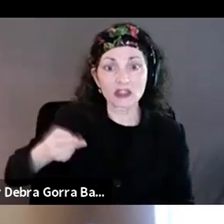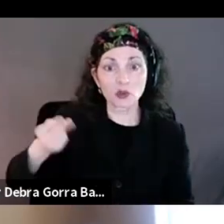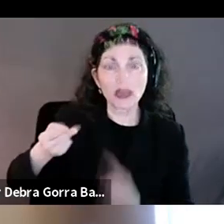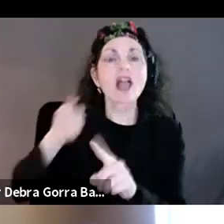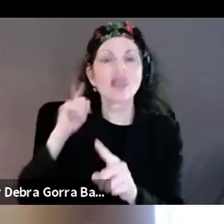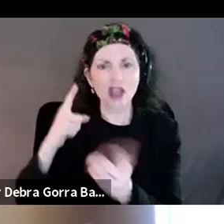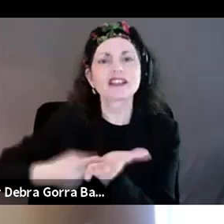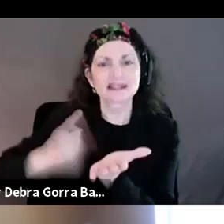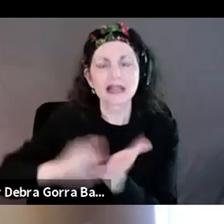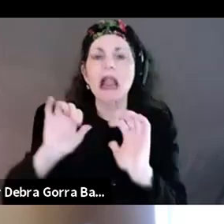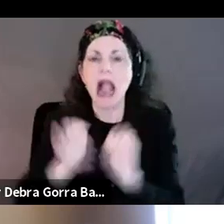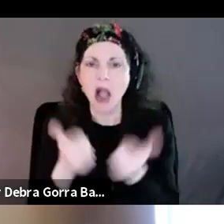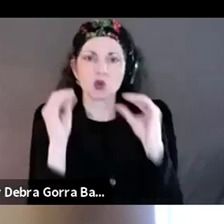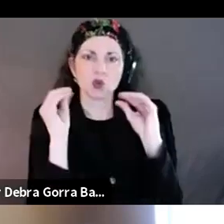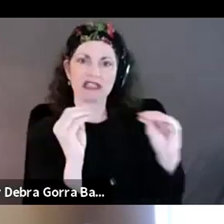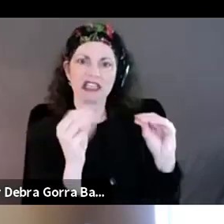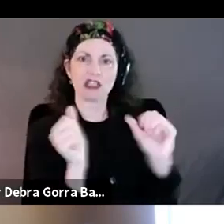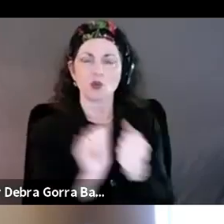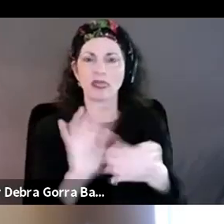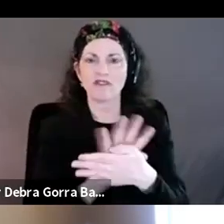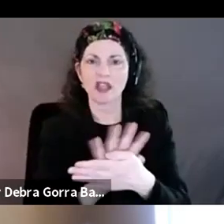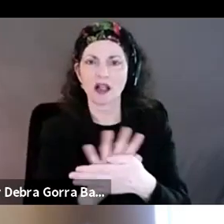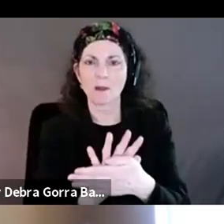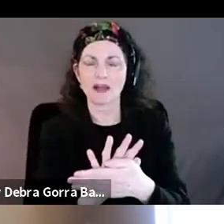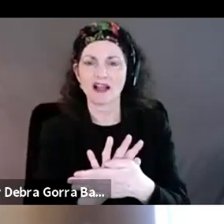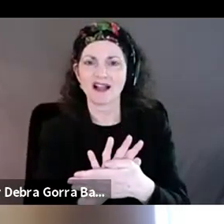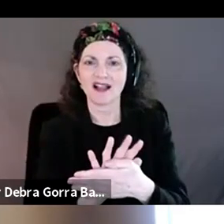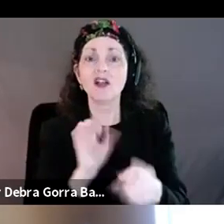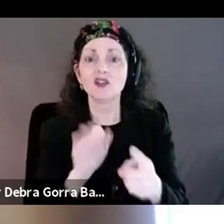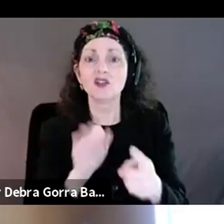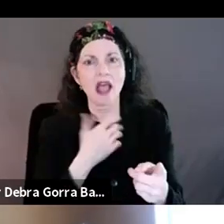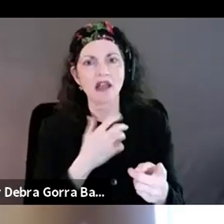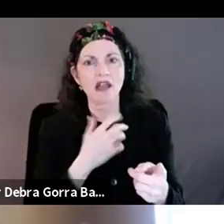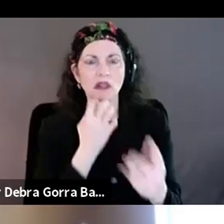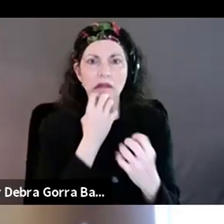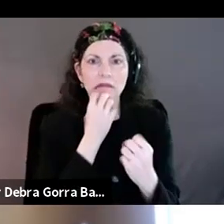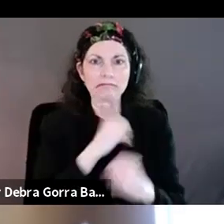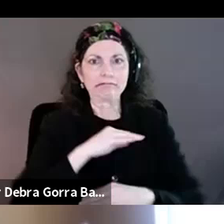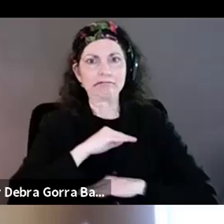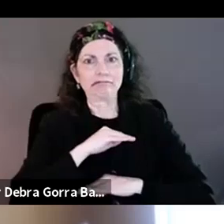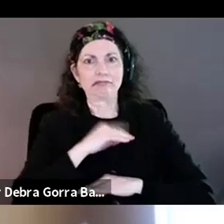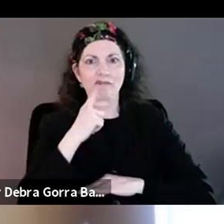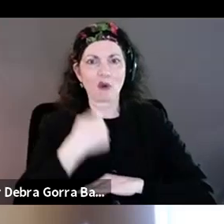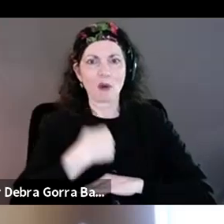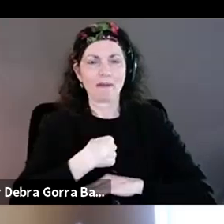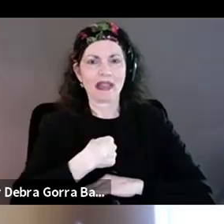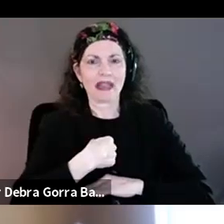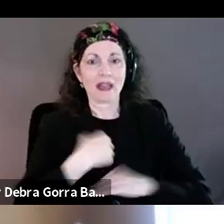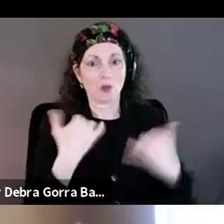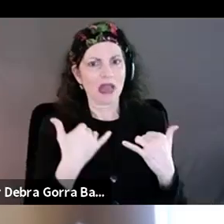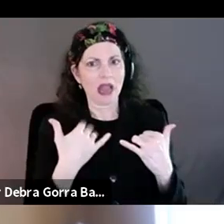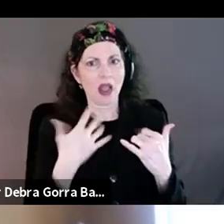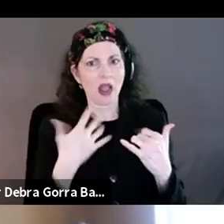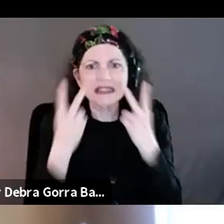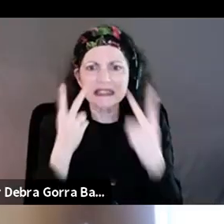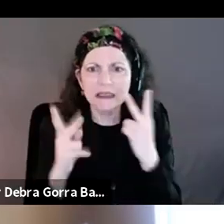of the things that's been the most, um, gratifying for me in this particular moment that we're in is to see, see people who are out on the front